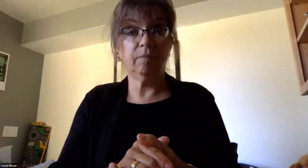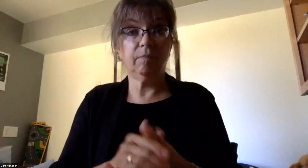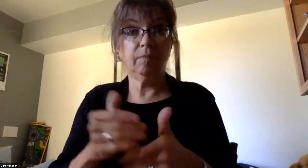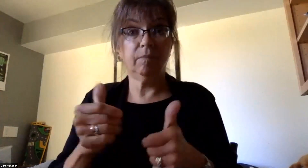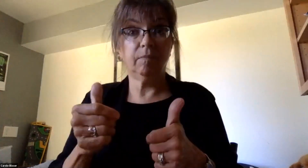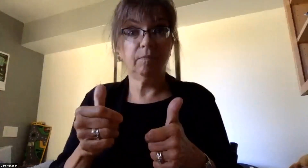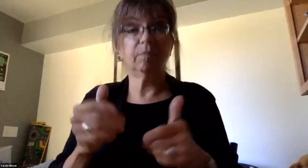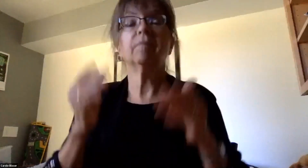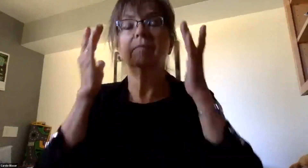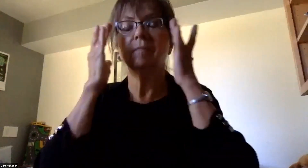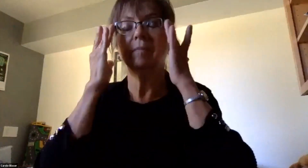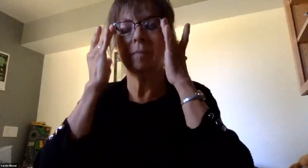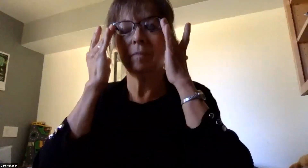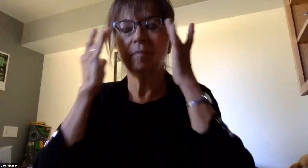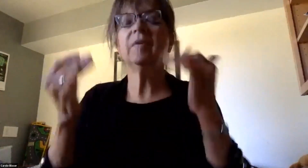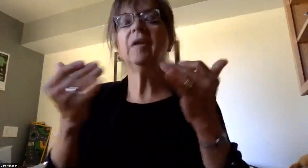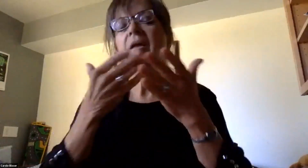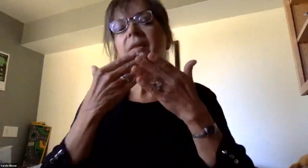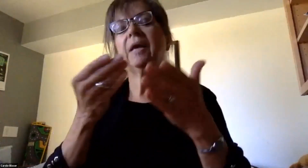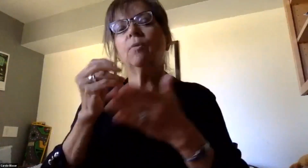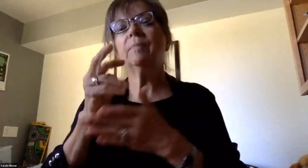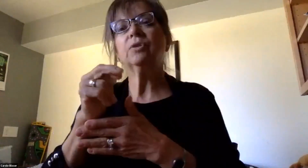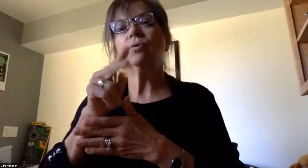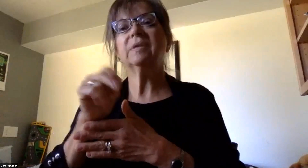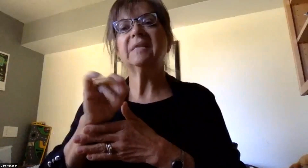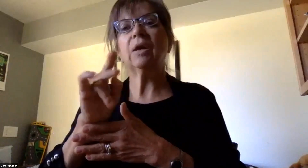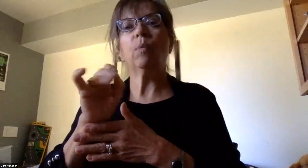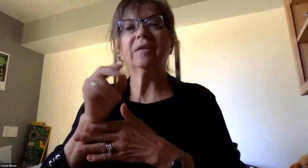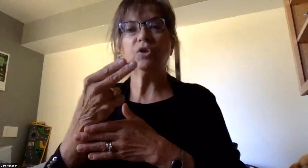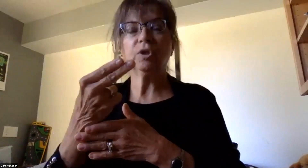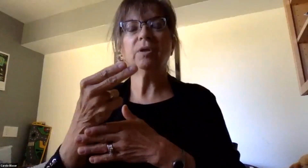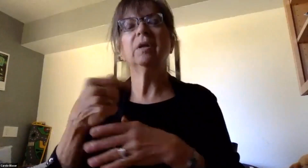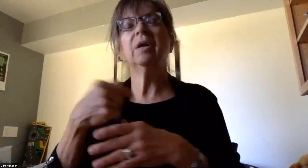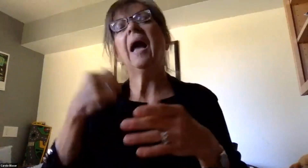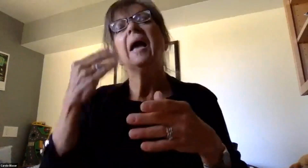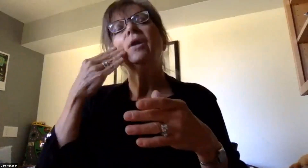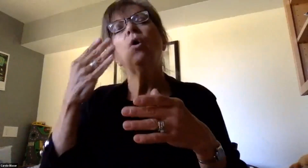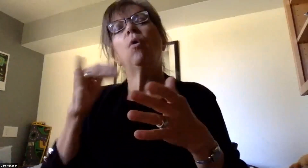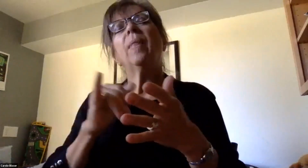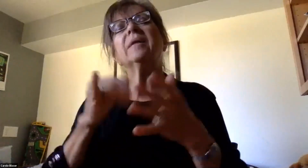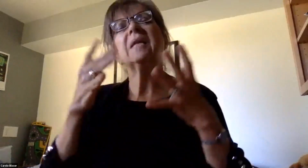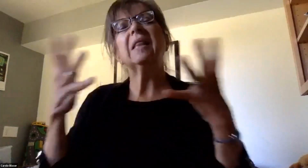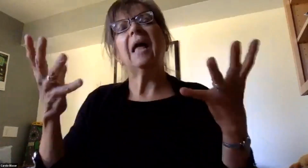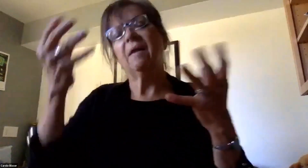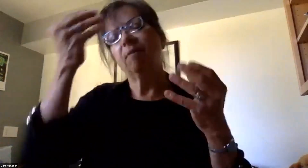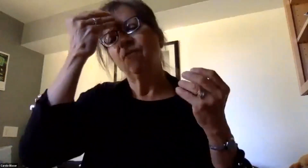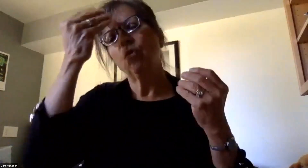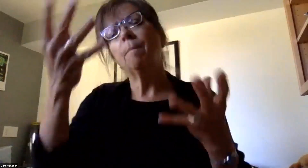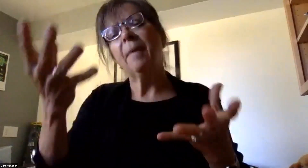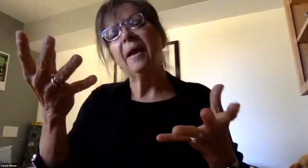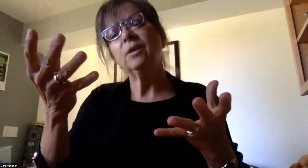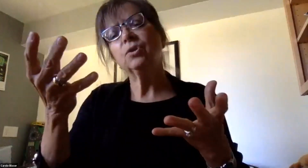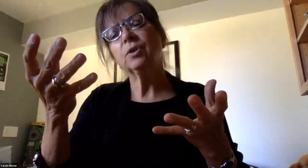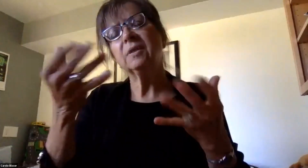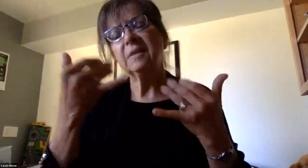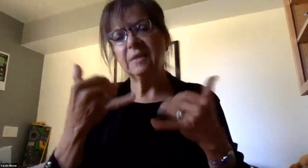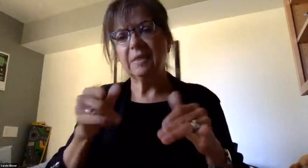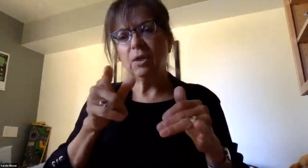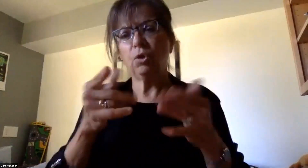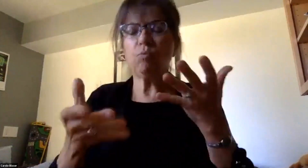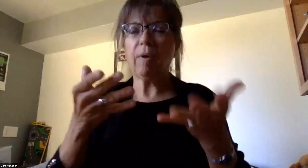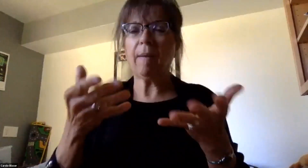Thanks, Mr. Zinkiewicz. I know that's a lot of information, everyone, and yet you still probably have questions.